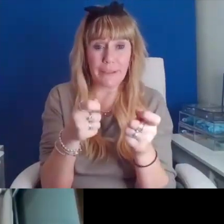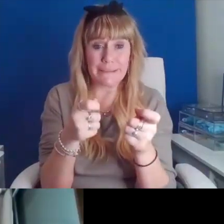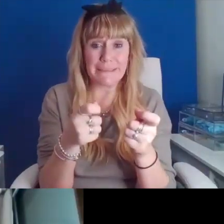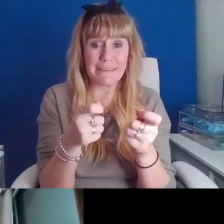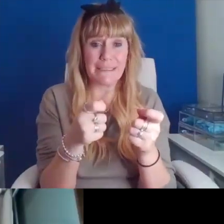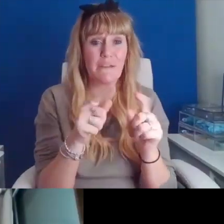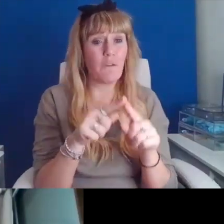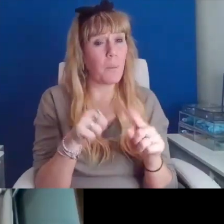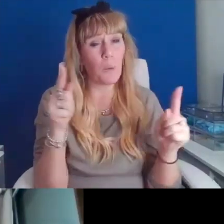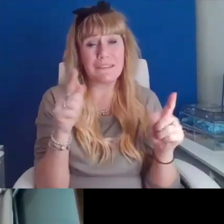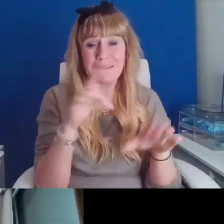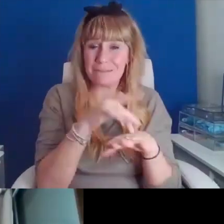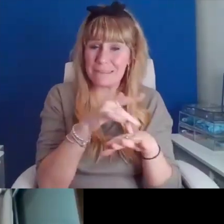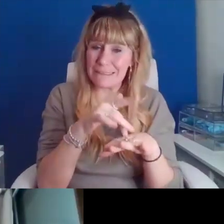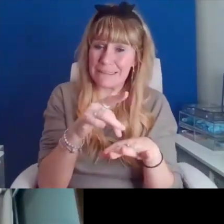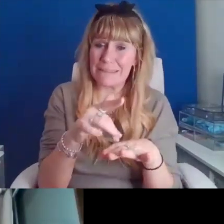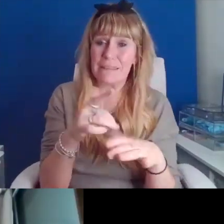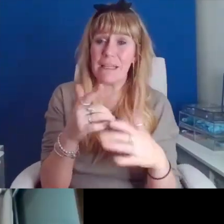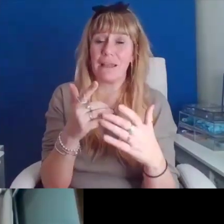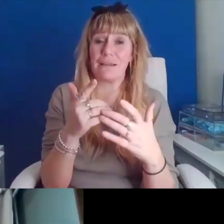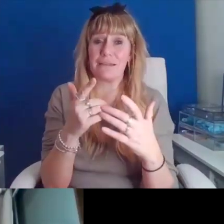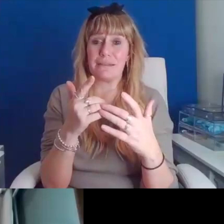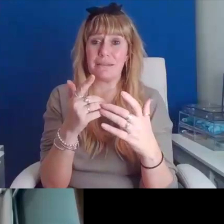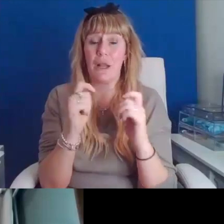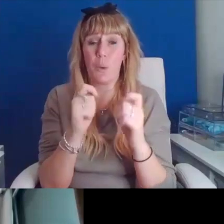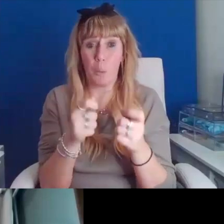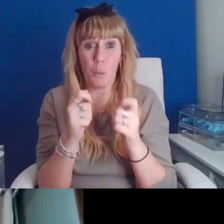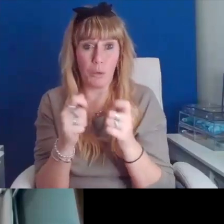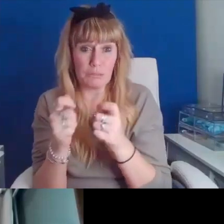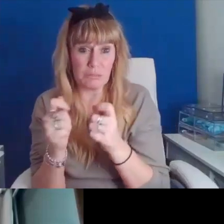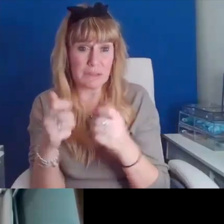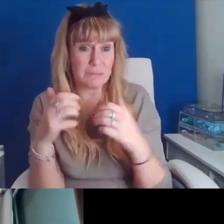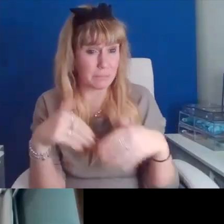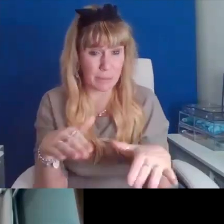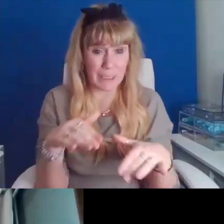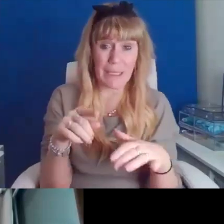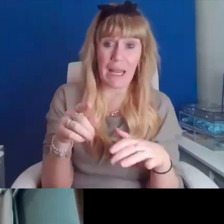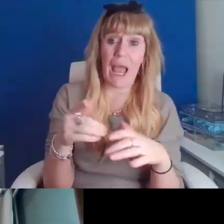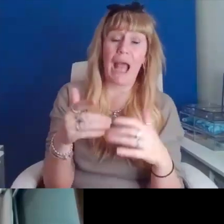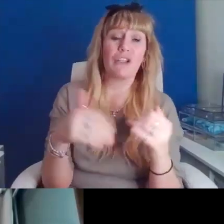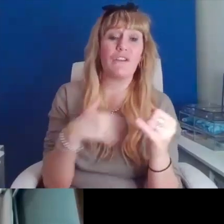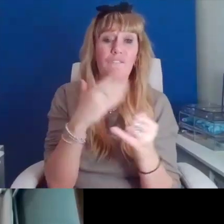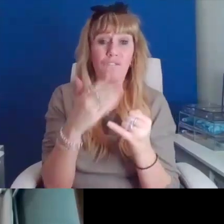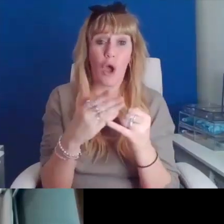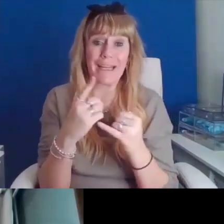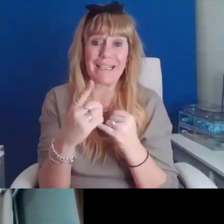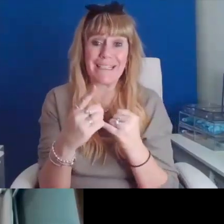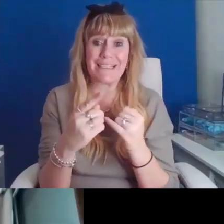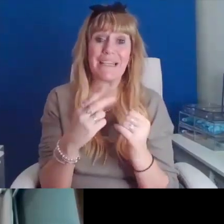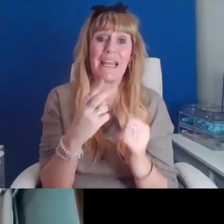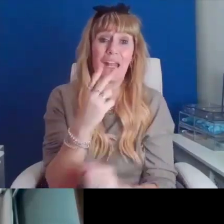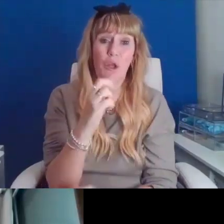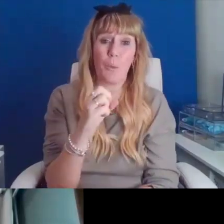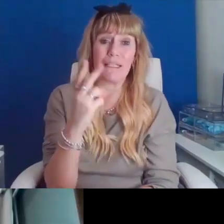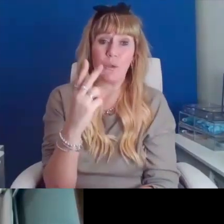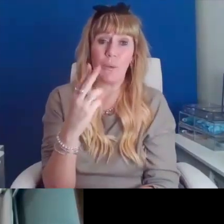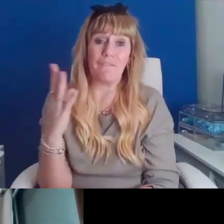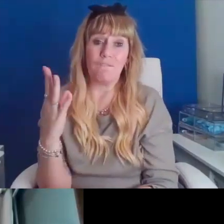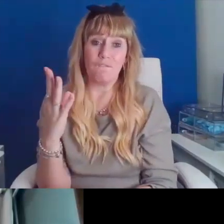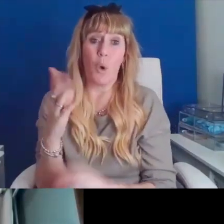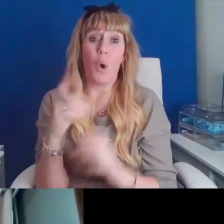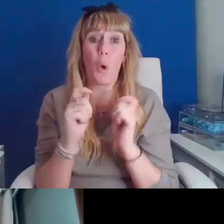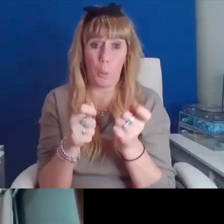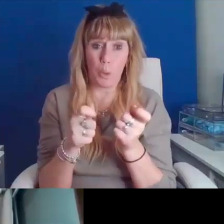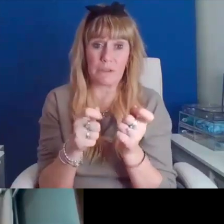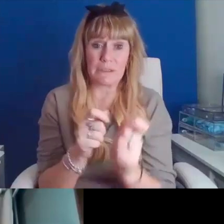Red Room Poetry and is a finalist in the Joanne Burns Microdict Award 2024. So